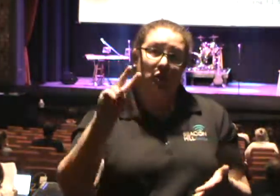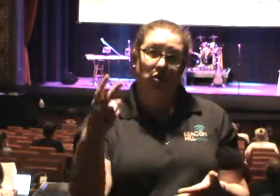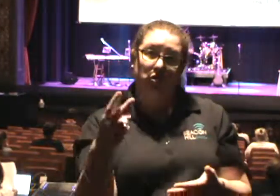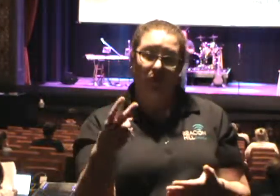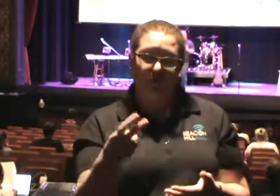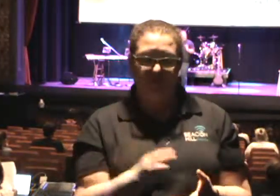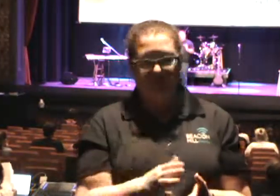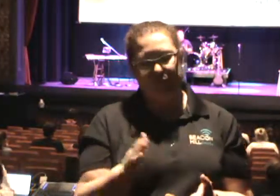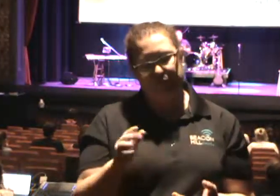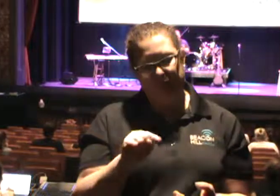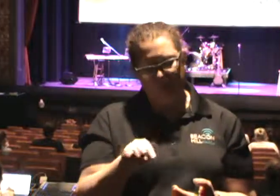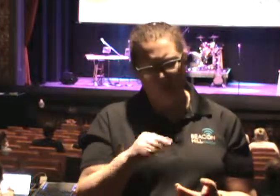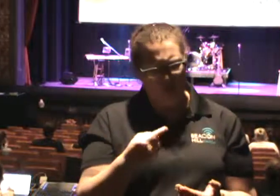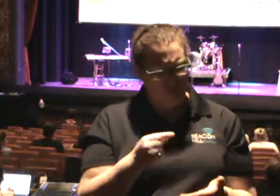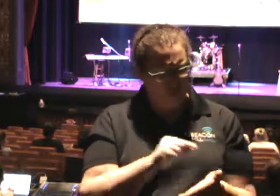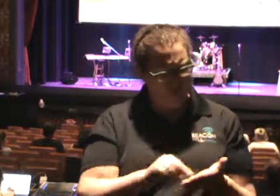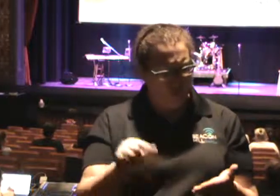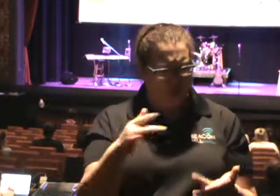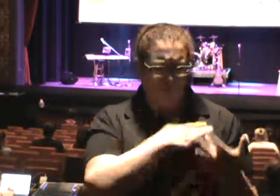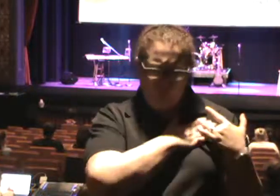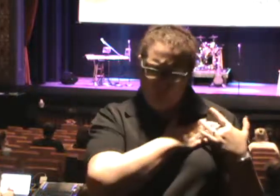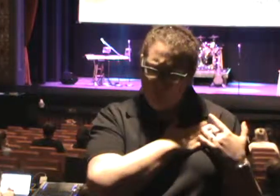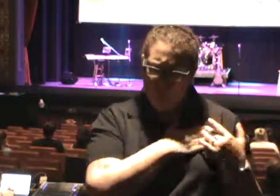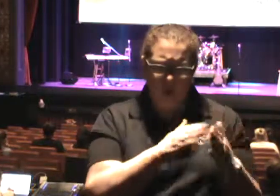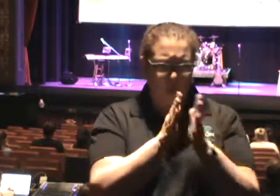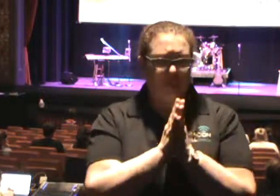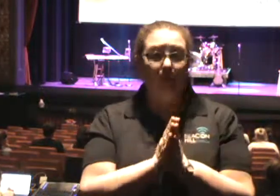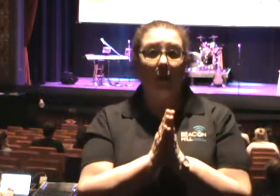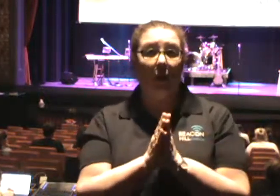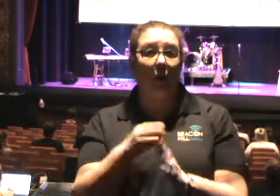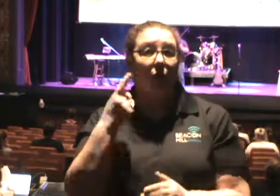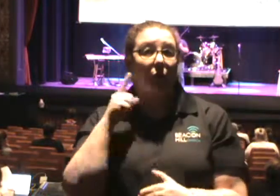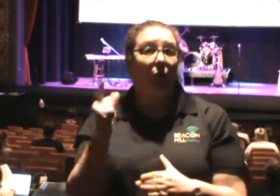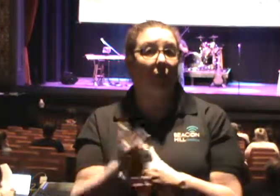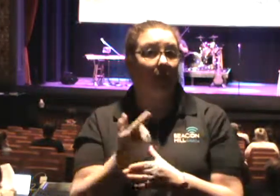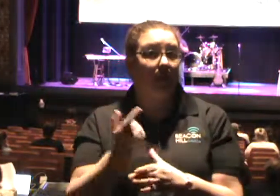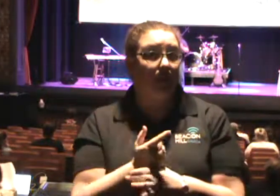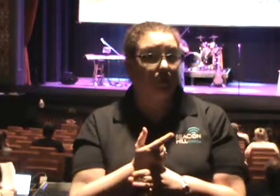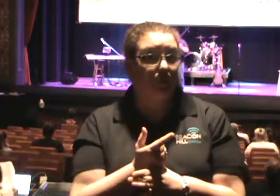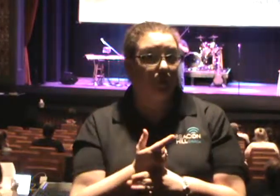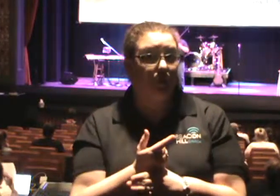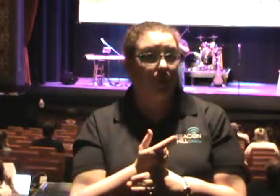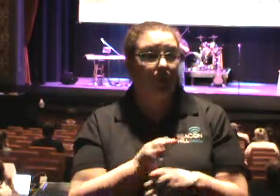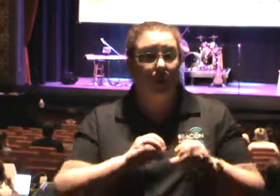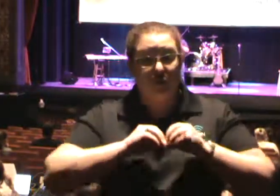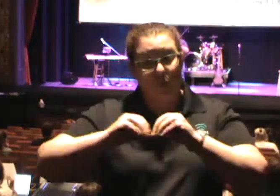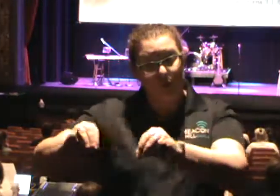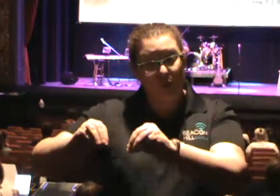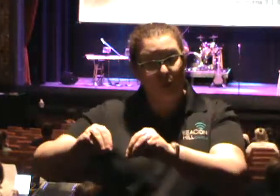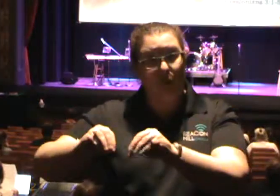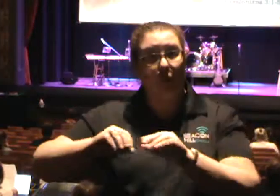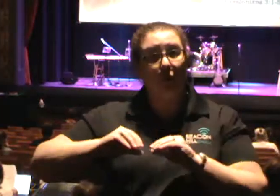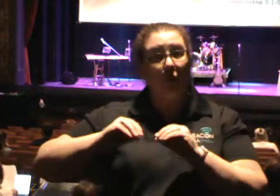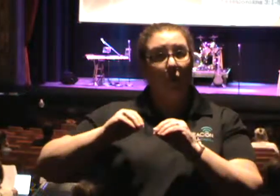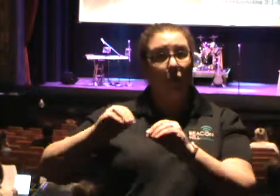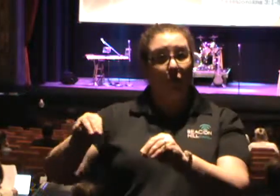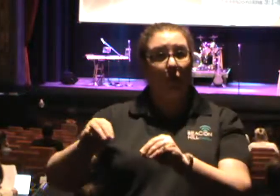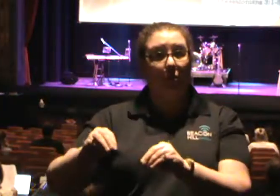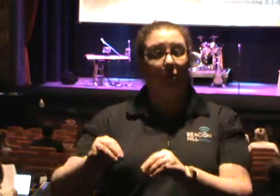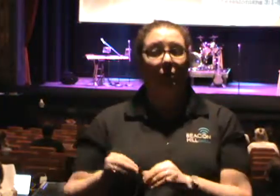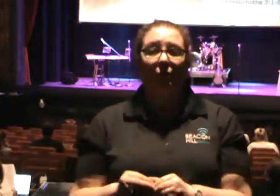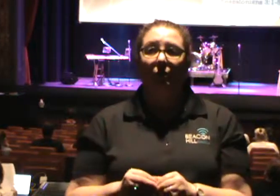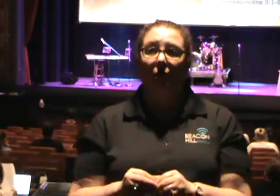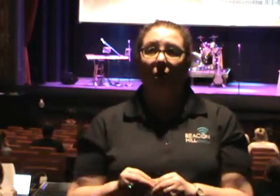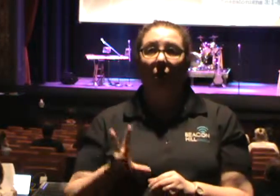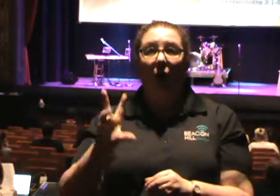hardest this week, church. It says pray for the Gospel to move forward unhindered.